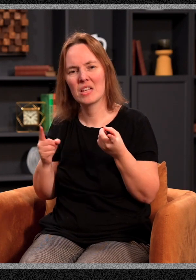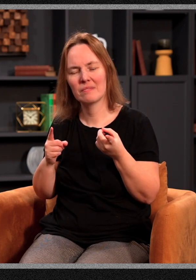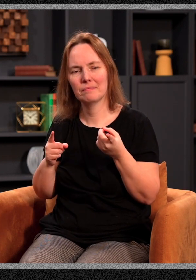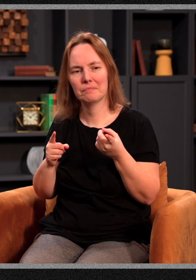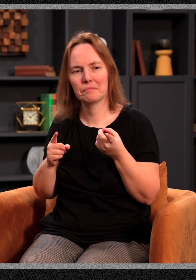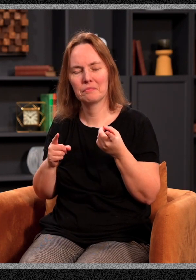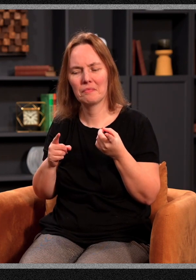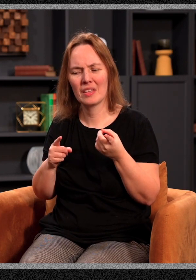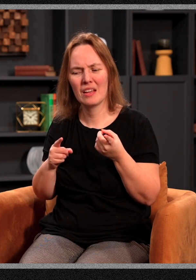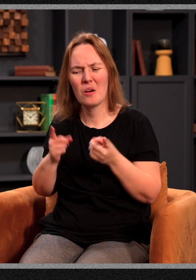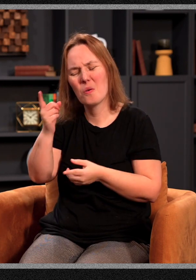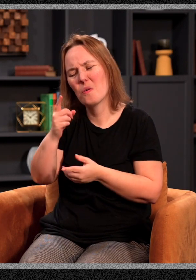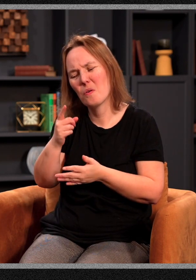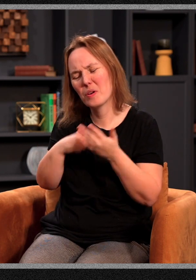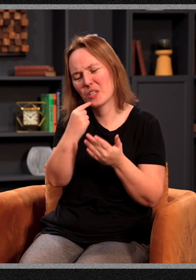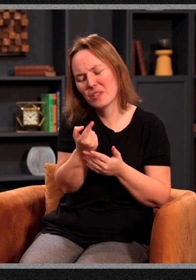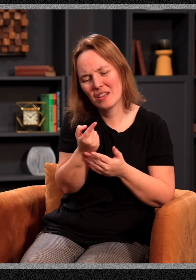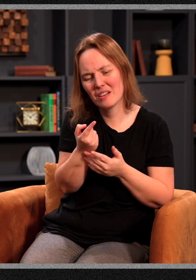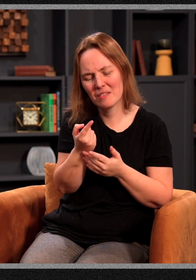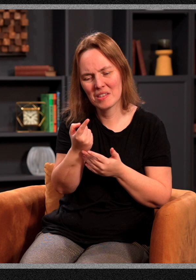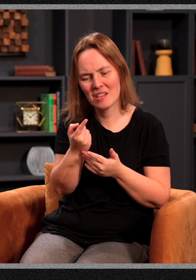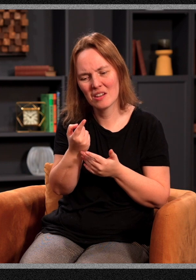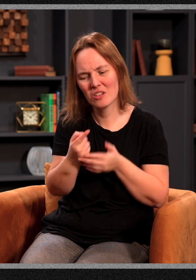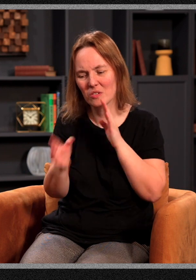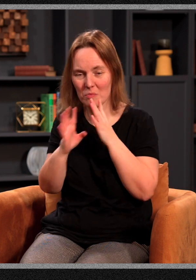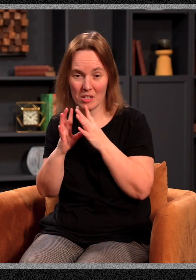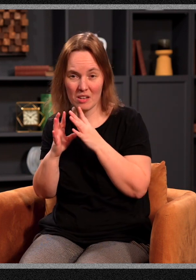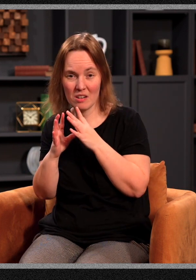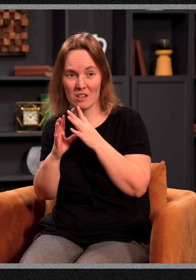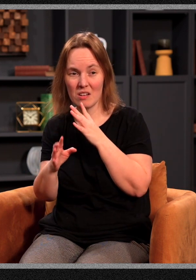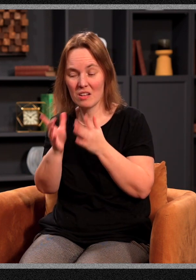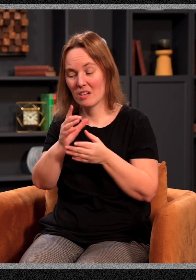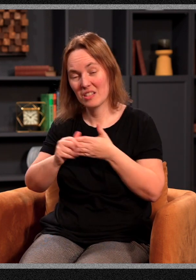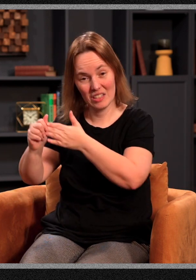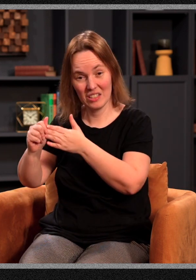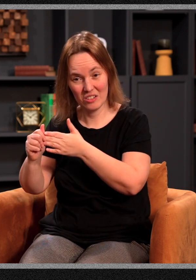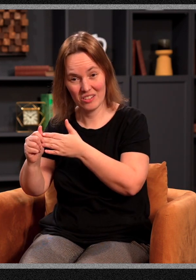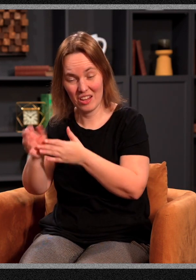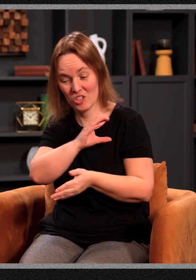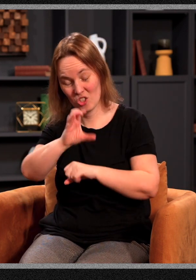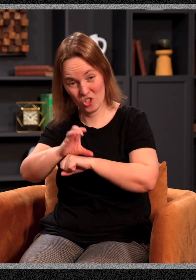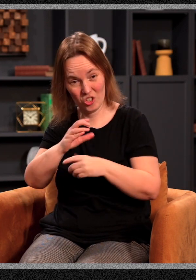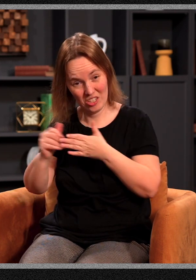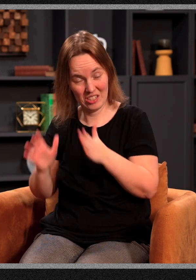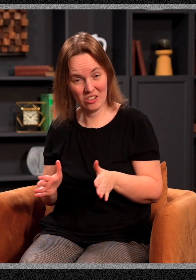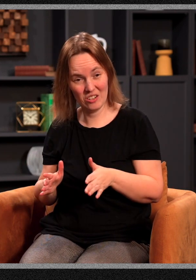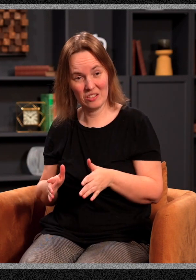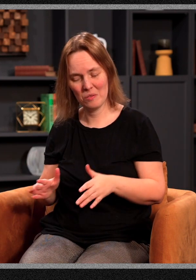But in essence, what she was saying is this. She was speaking to leaders and church leaders and ministries. She's saying, listen, she says, we live in